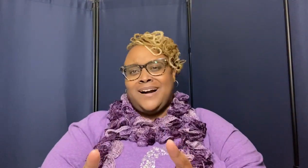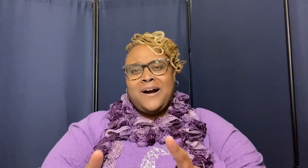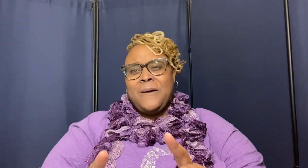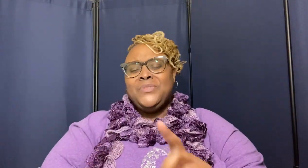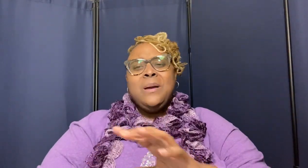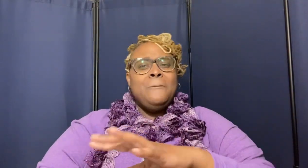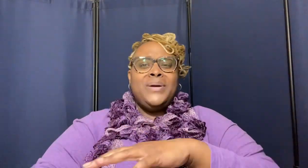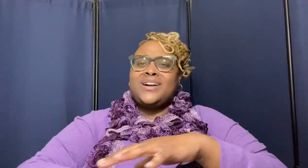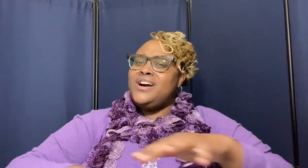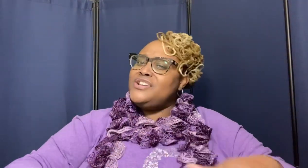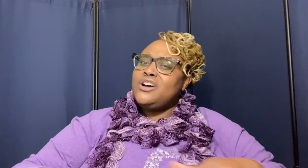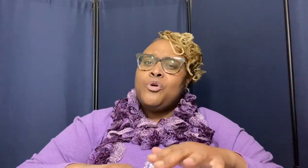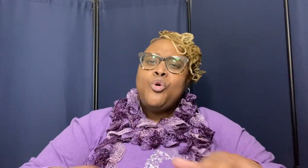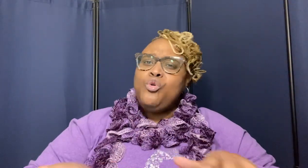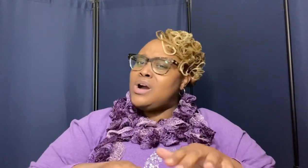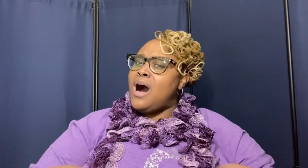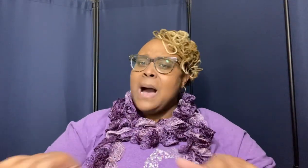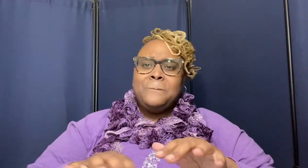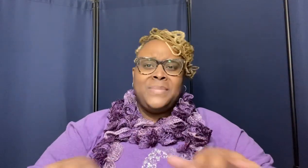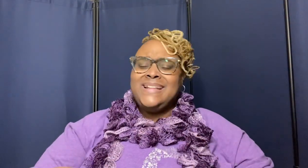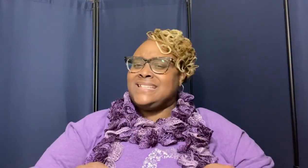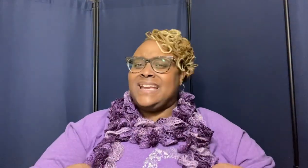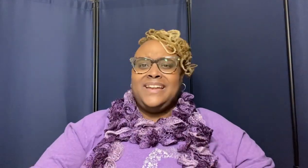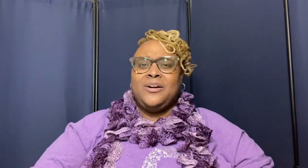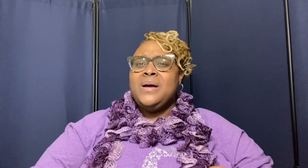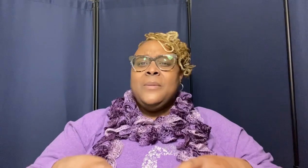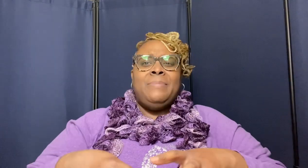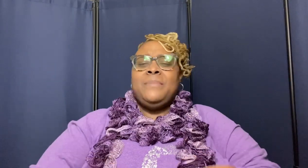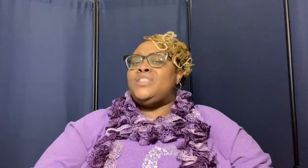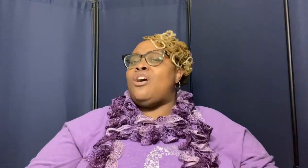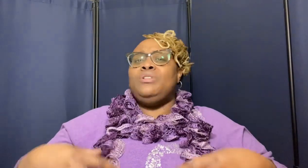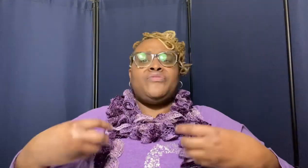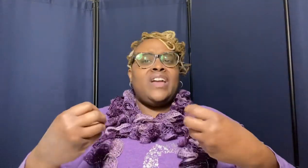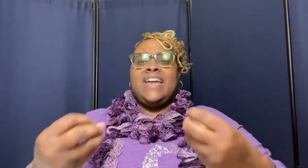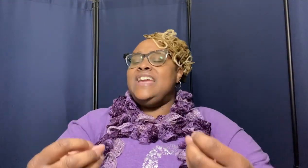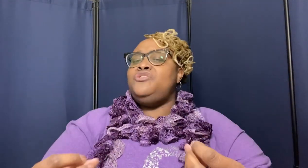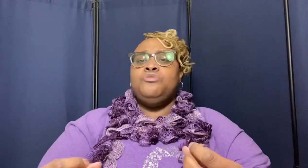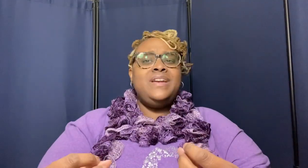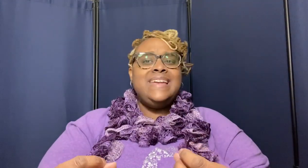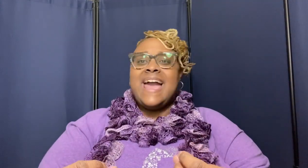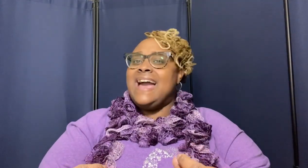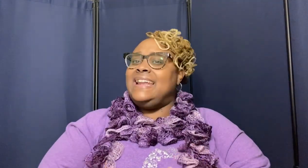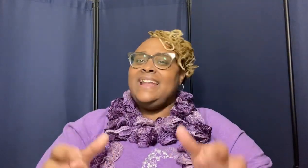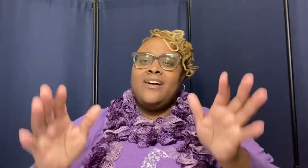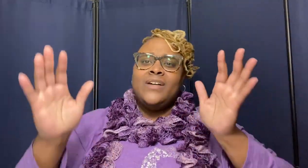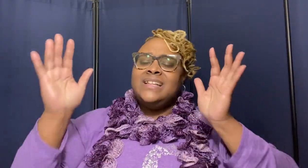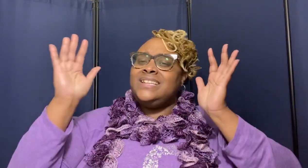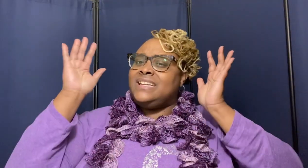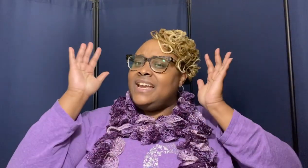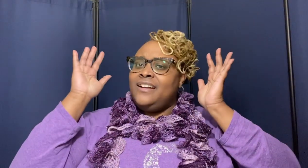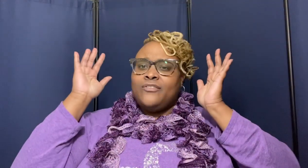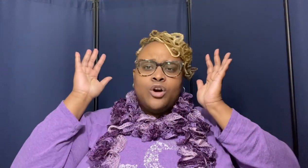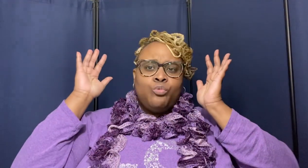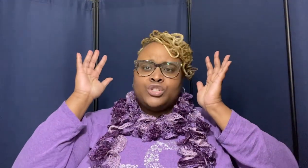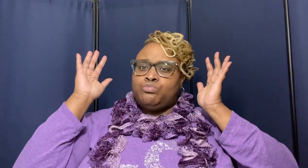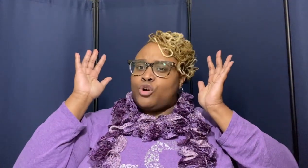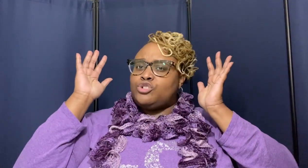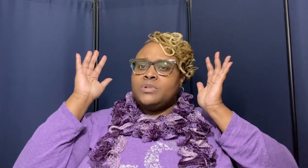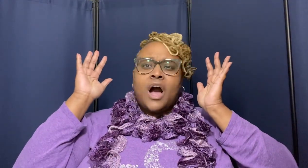god because of who god meant to him baby the only thing he knew he had left to give was worship god